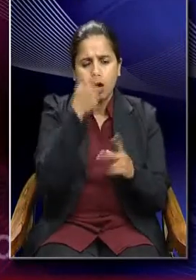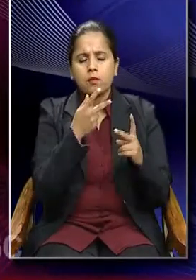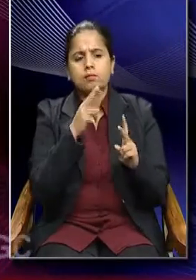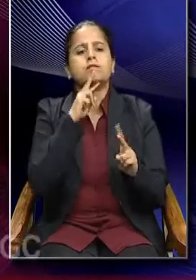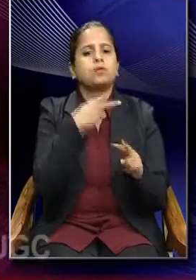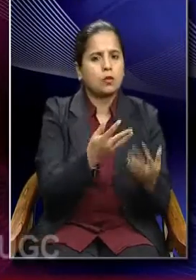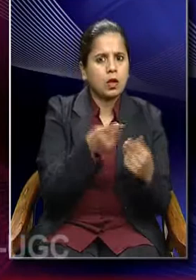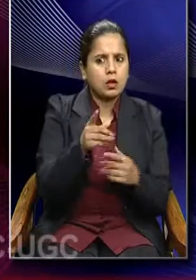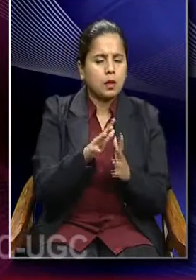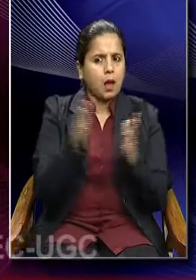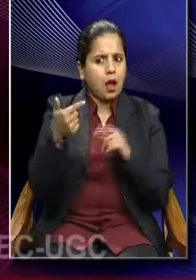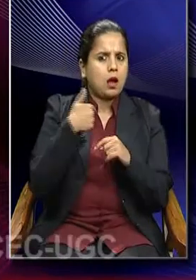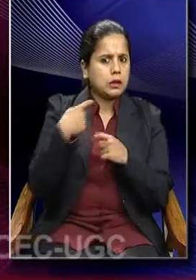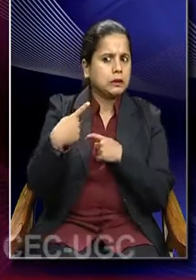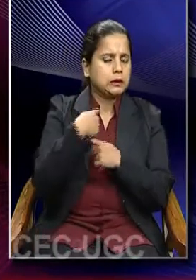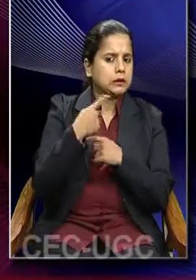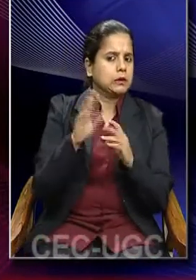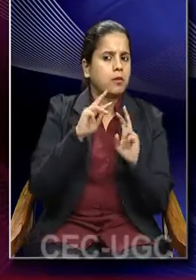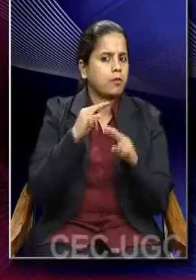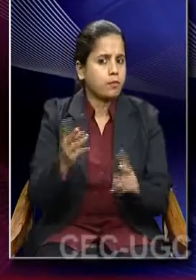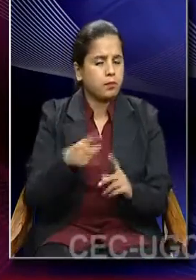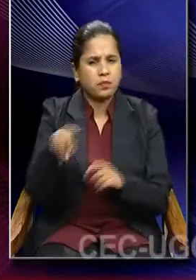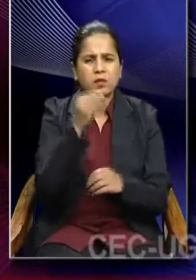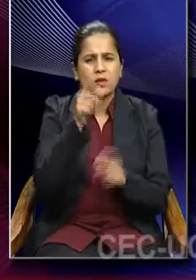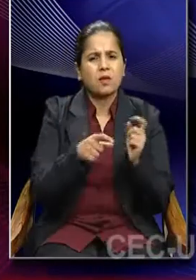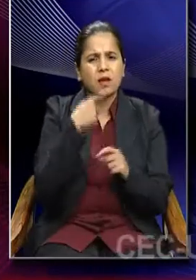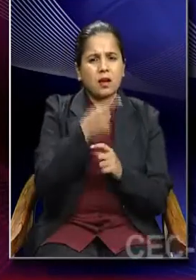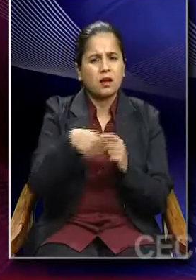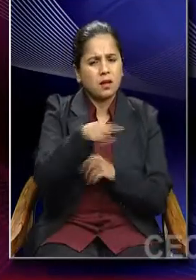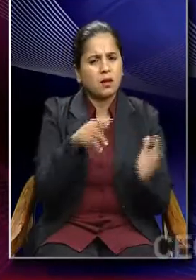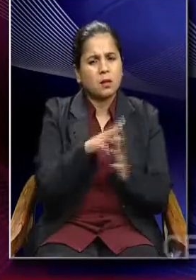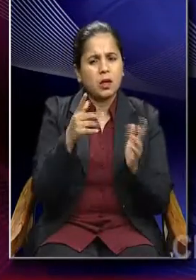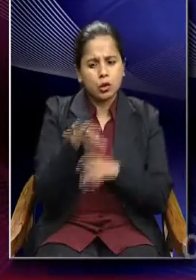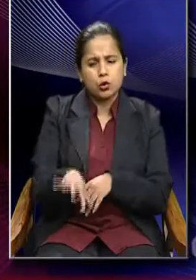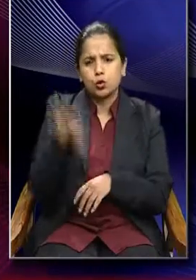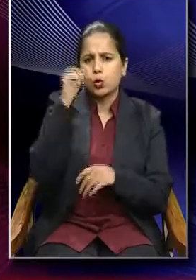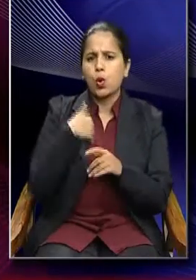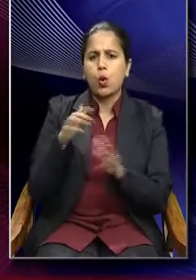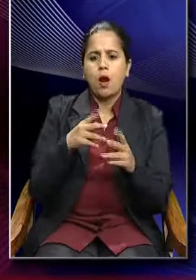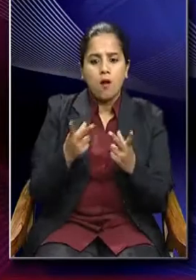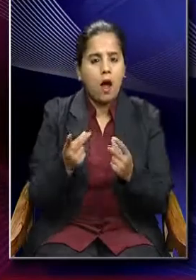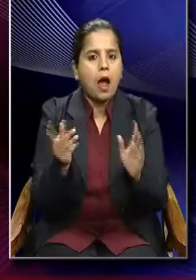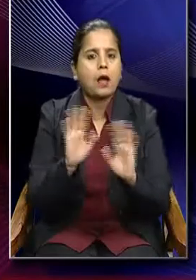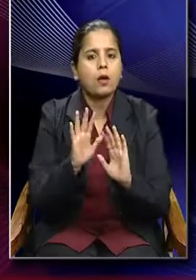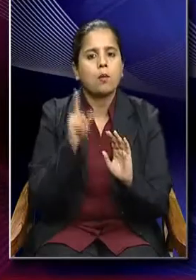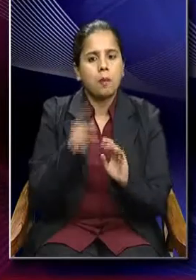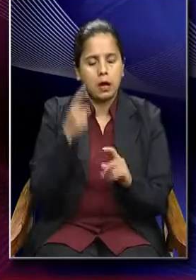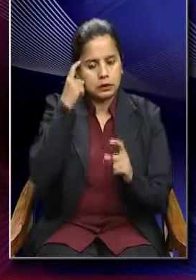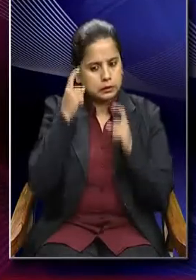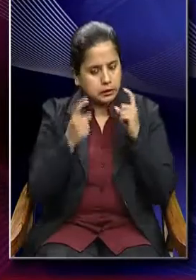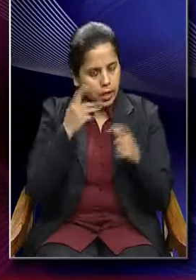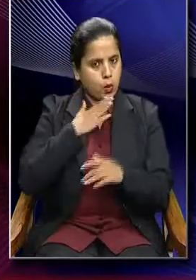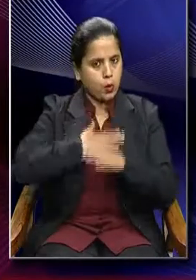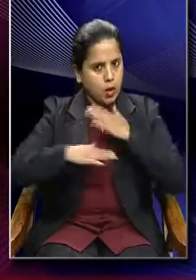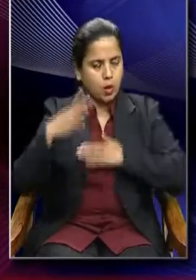one needs to wait. Many people say that let us not make a choice in a hurried manner. Let us wait.